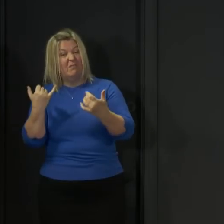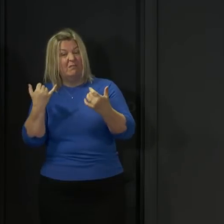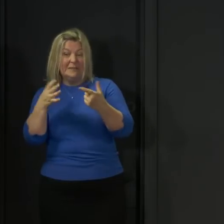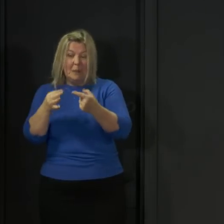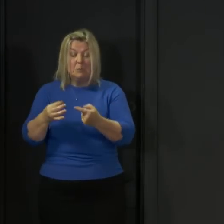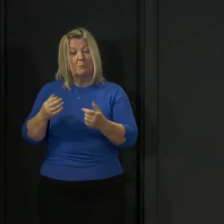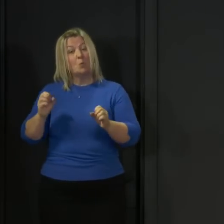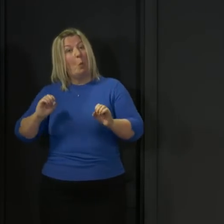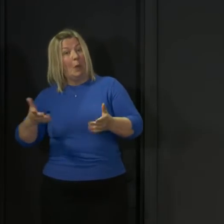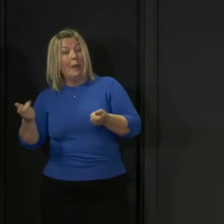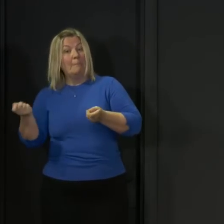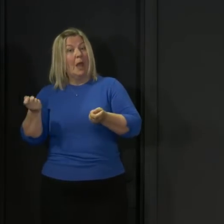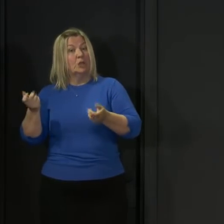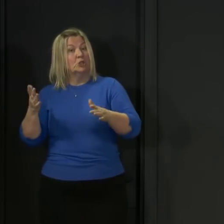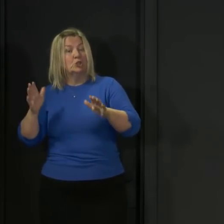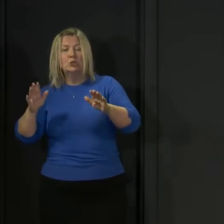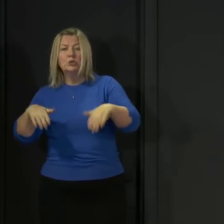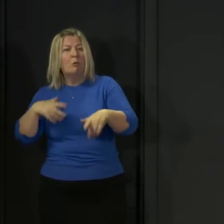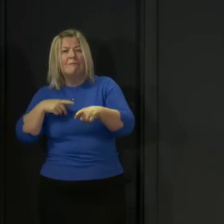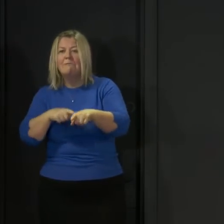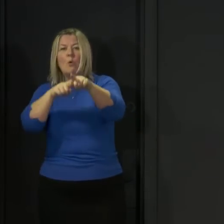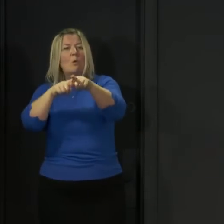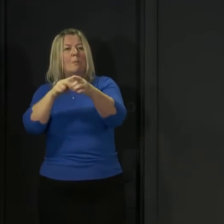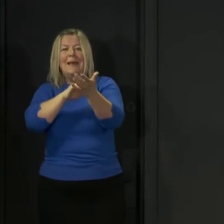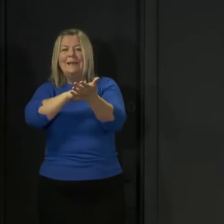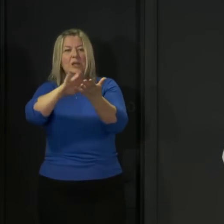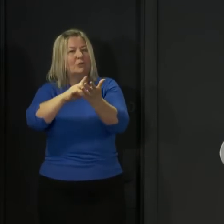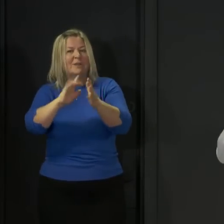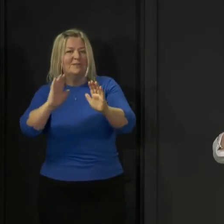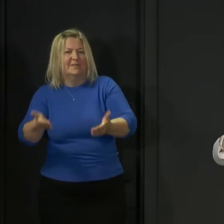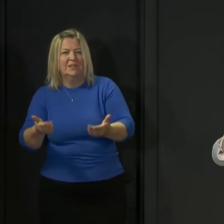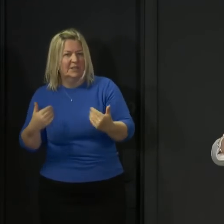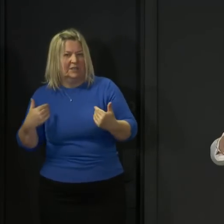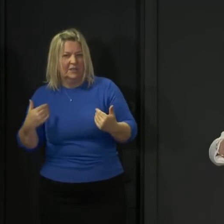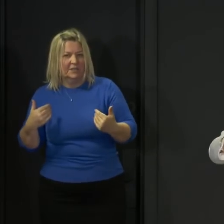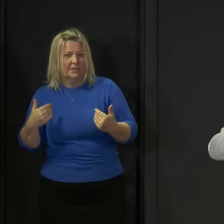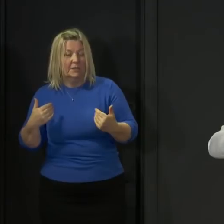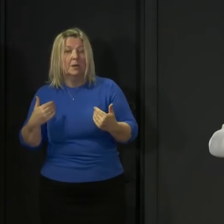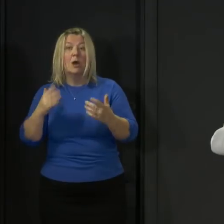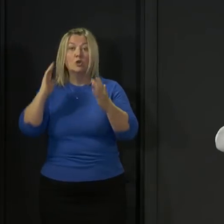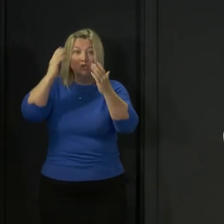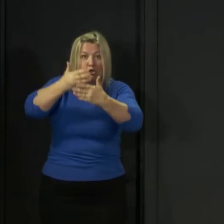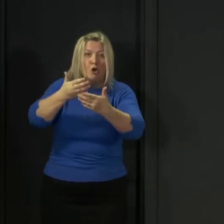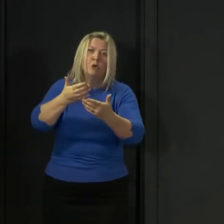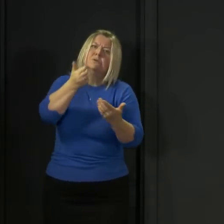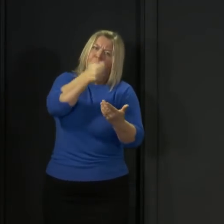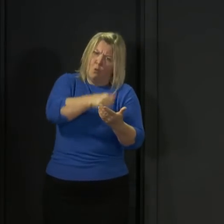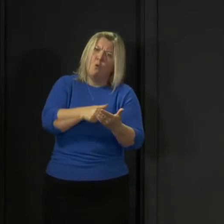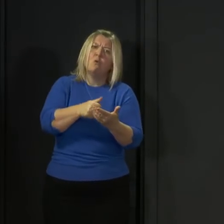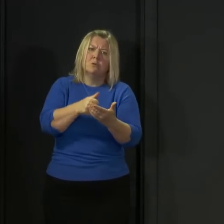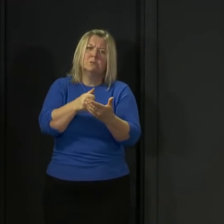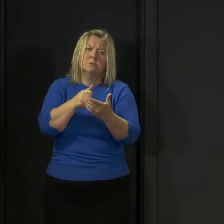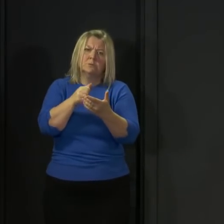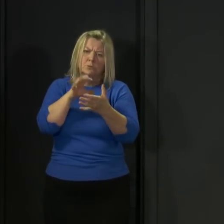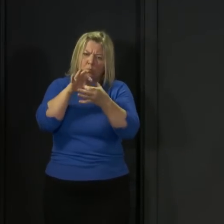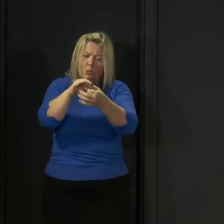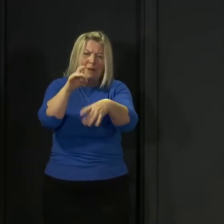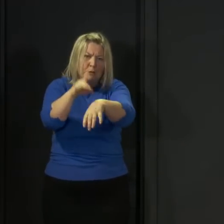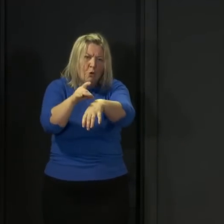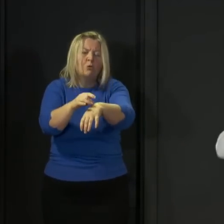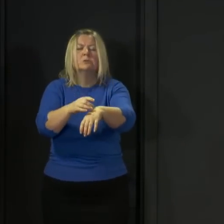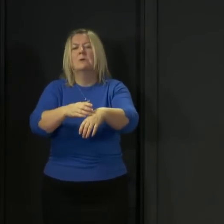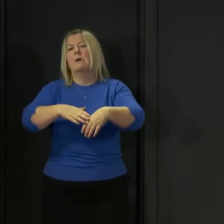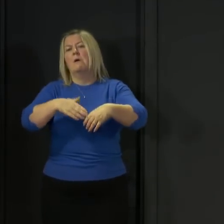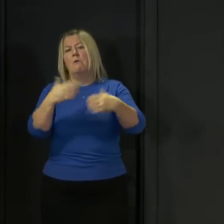but if they did have those concerns they would phone their GP or the NHS 24 and